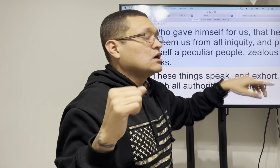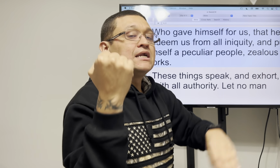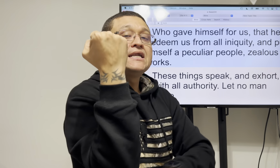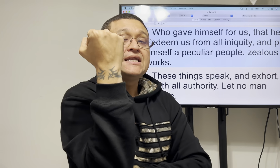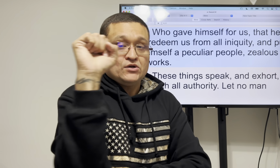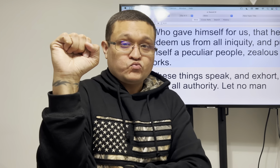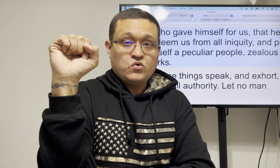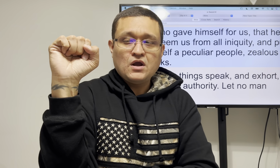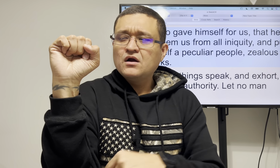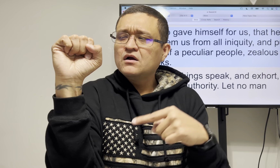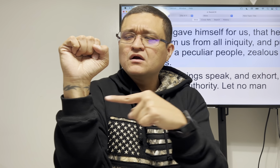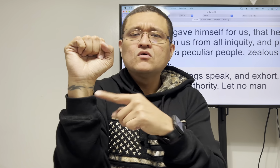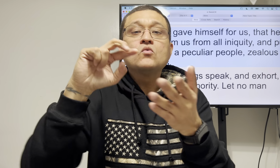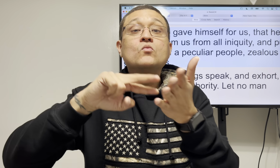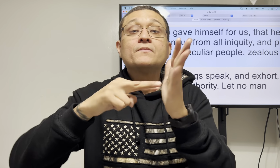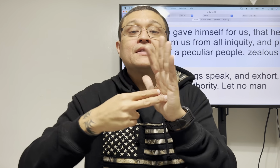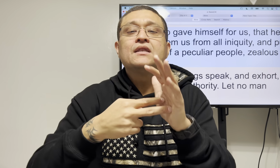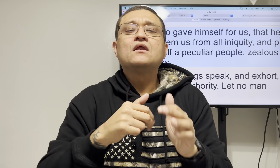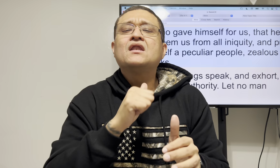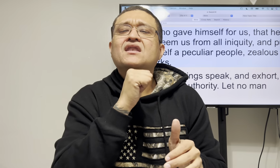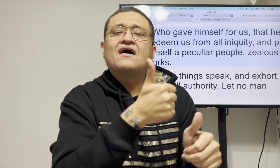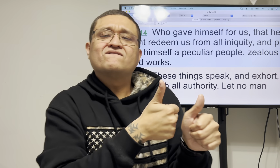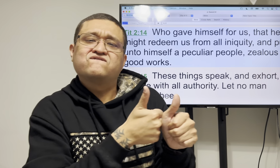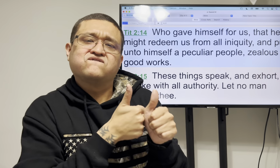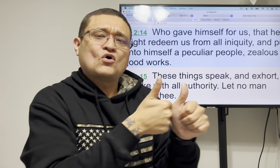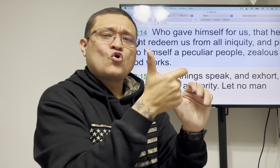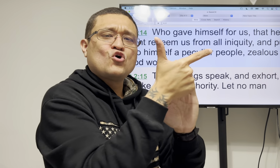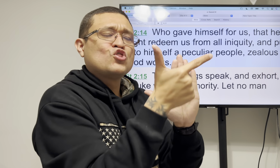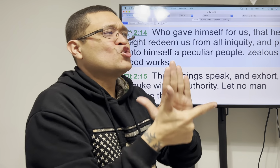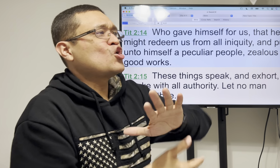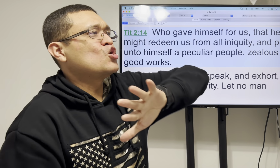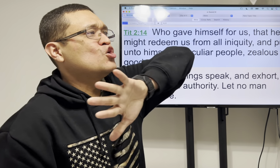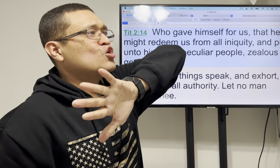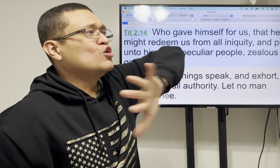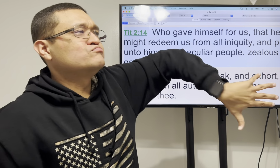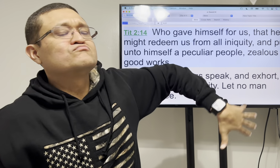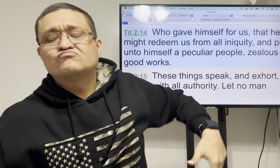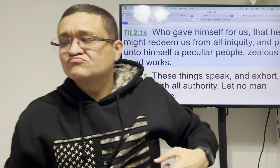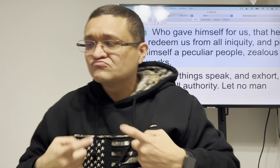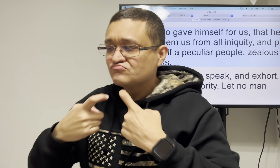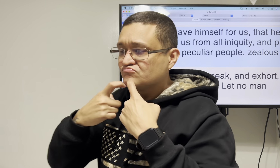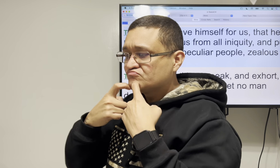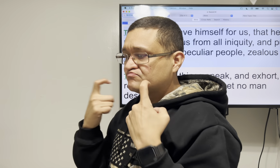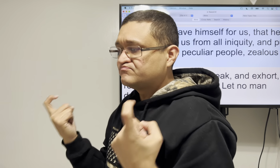iniquity as a sin or the rebellious side meaning you don't follow the law